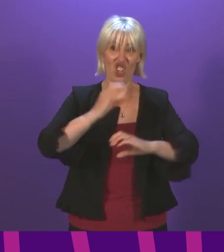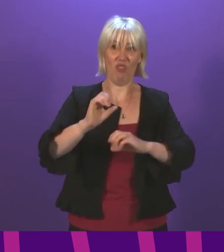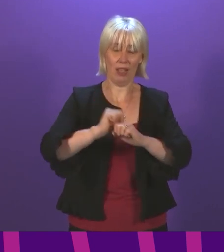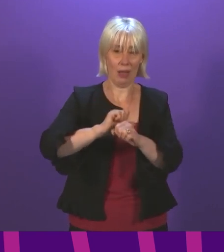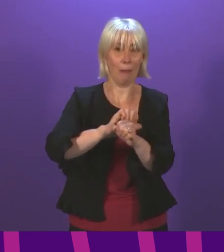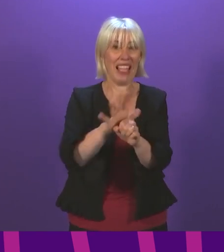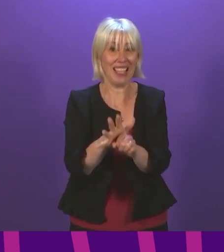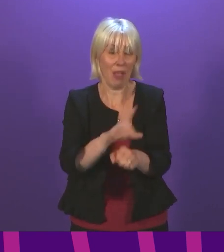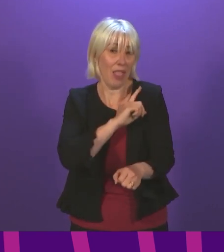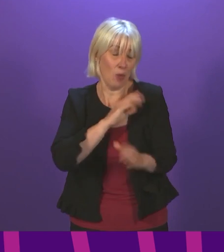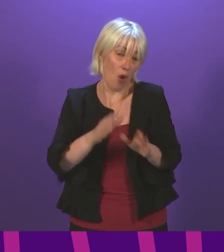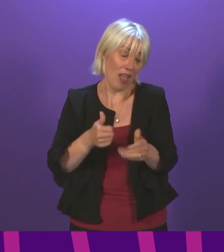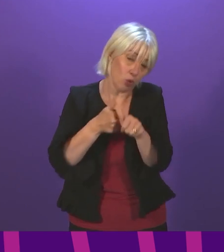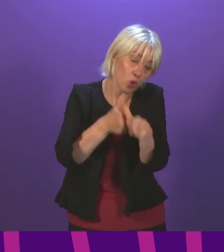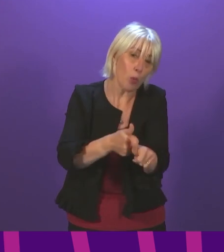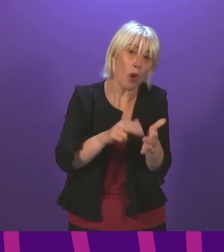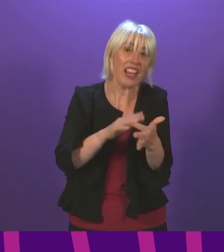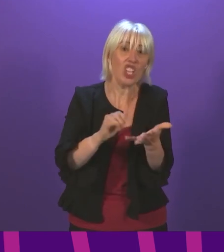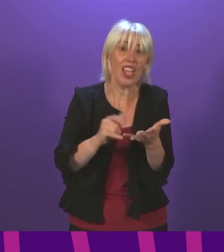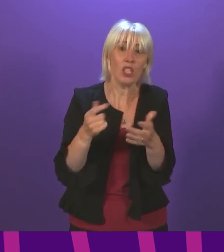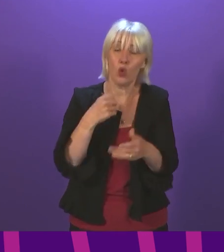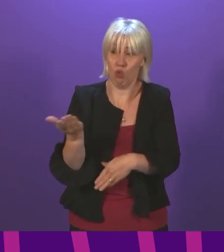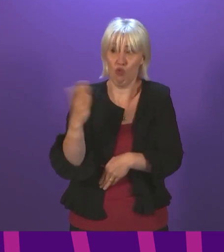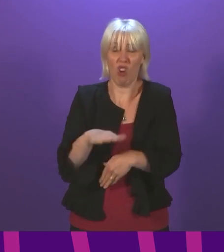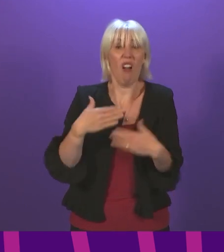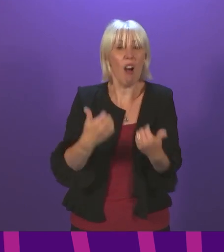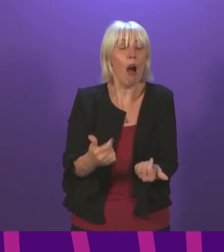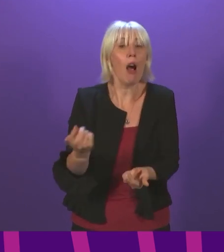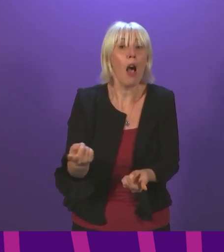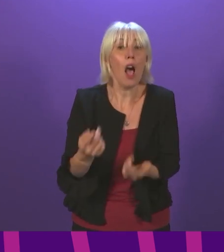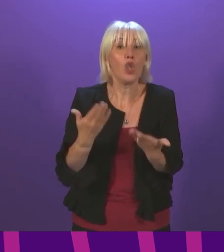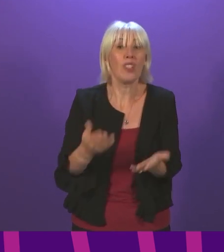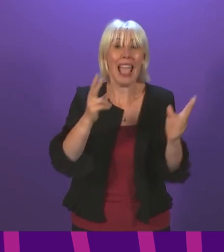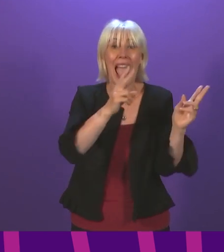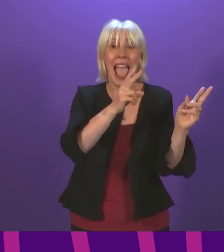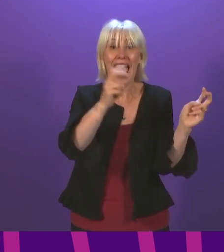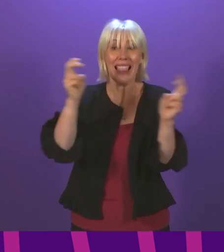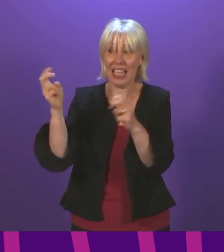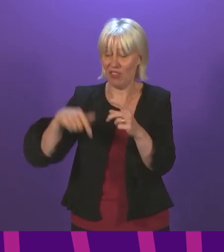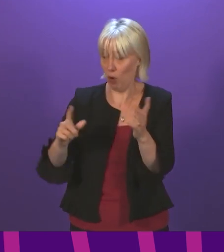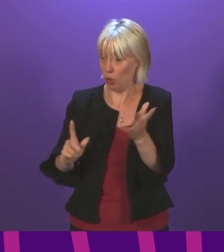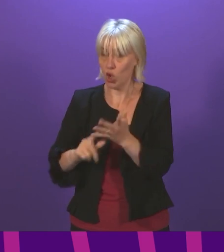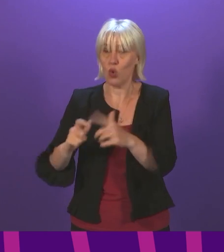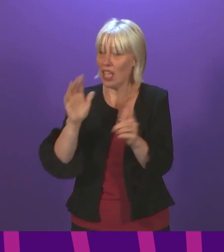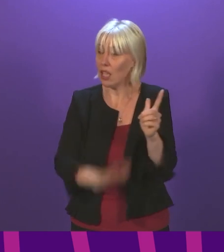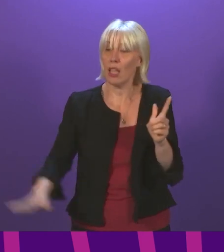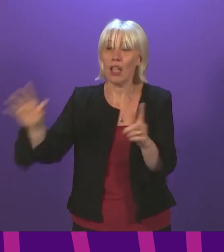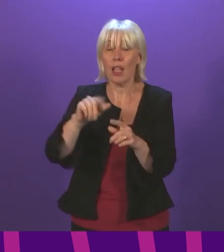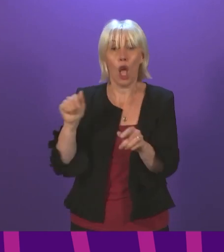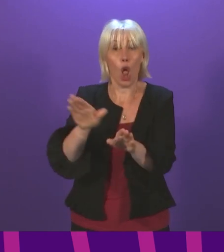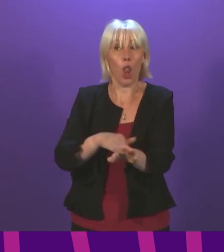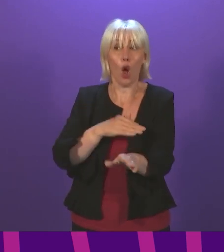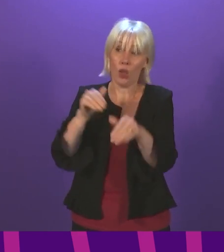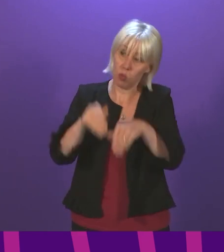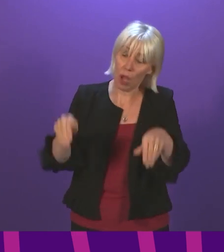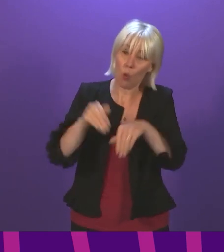need to support our NHS to recover from that. You can find headlines just today from other parts of the UK about the longest waiting times